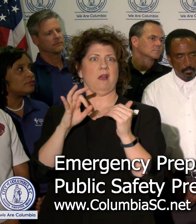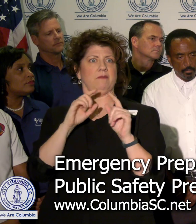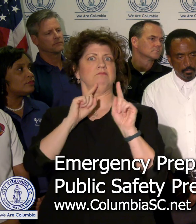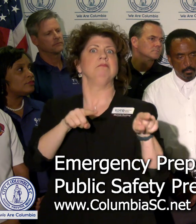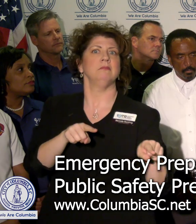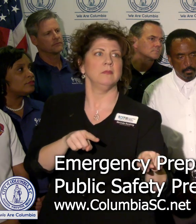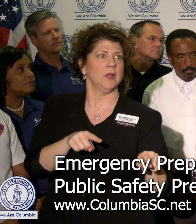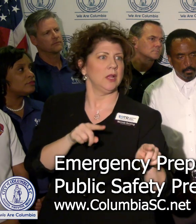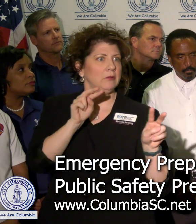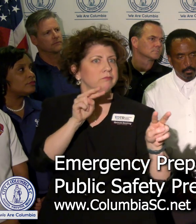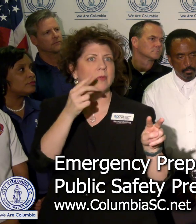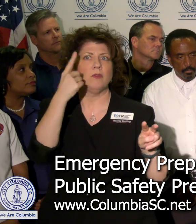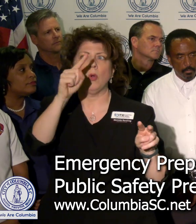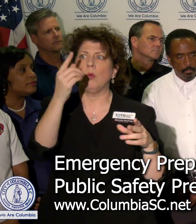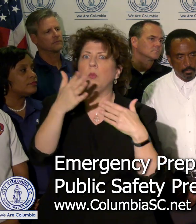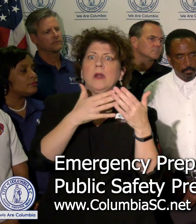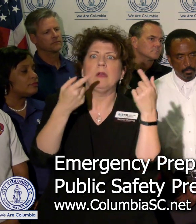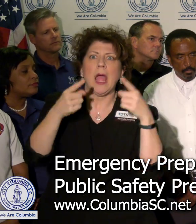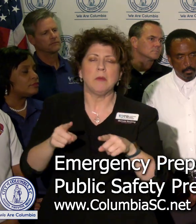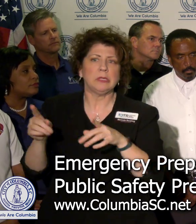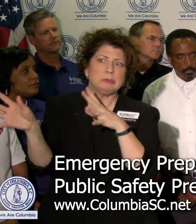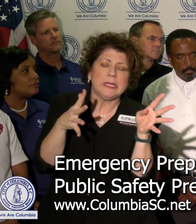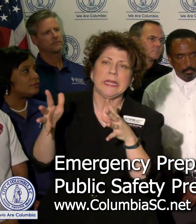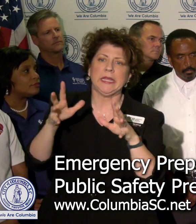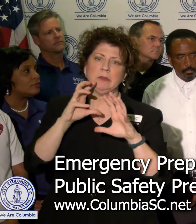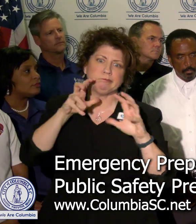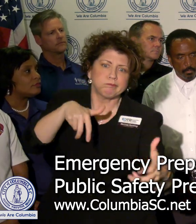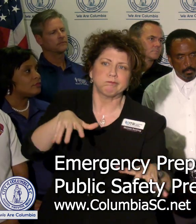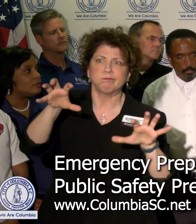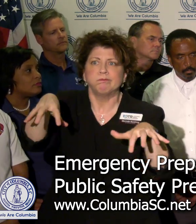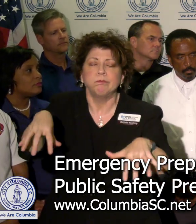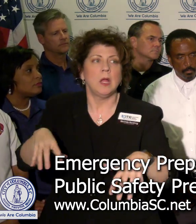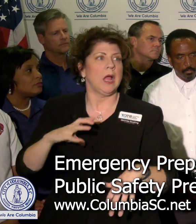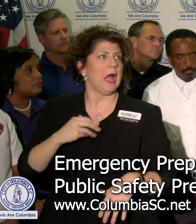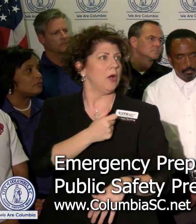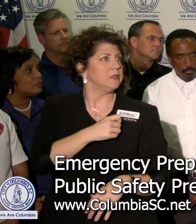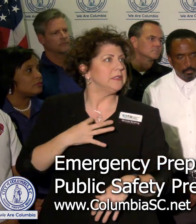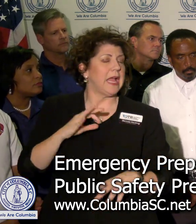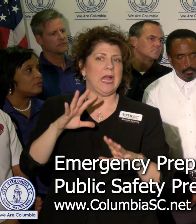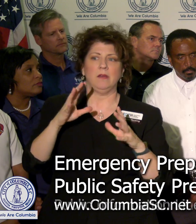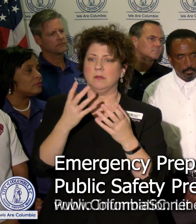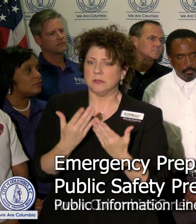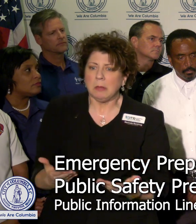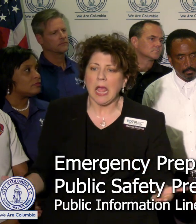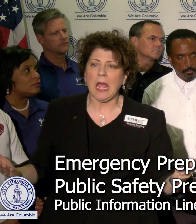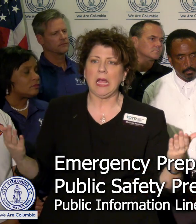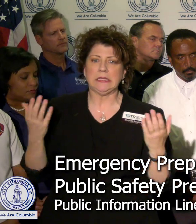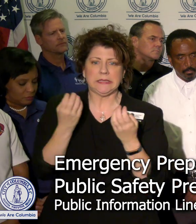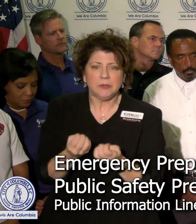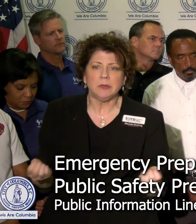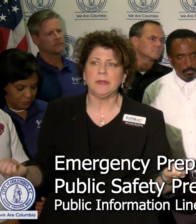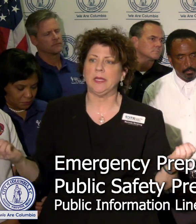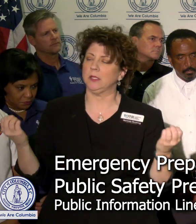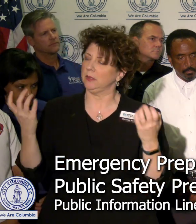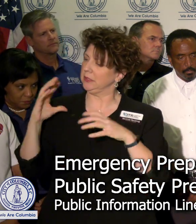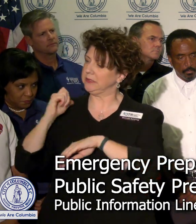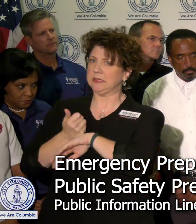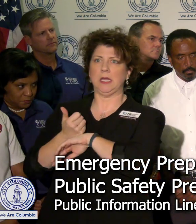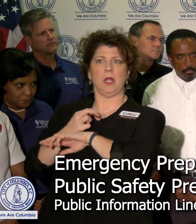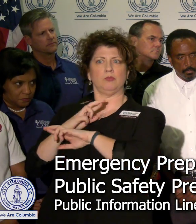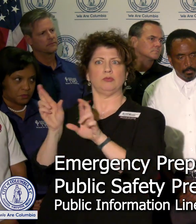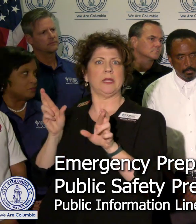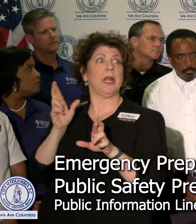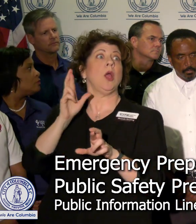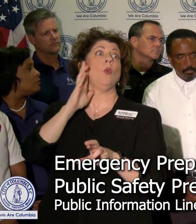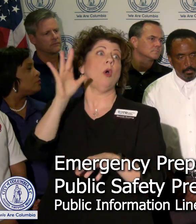what may come in terms of heavy rainfalls and wind event. Our staff supplies and equipment have been pre-positioned and we're going to be utilizing